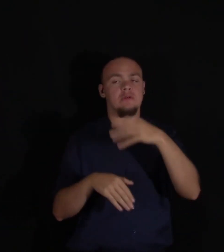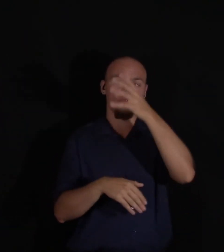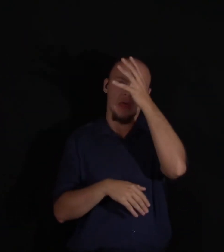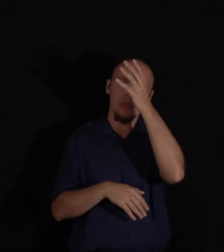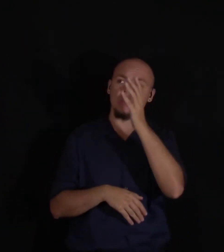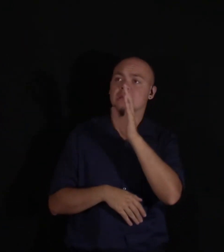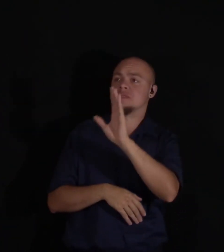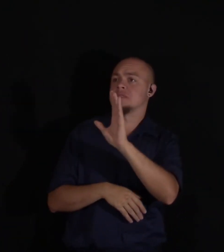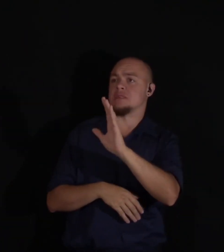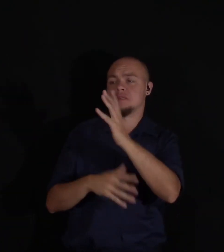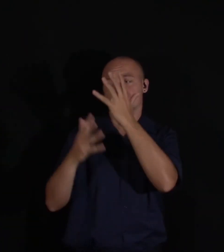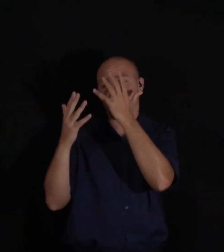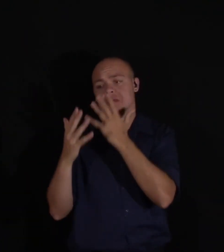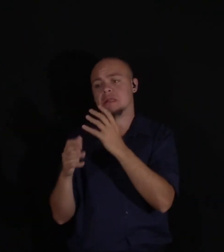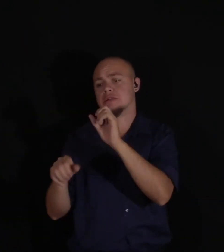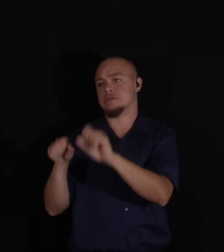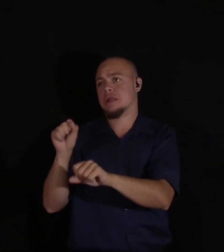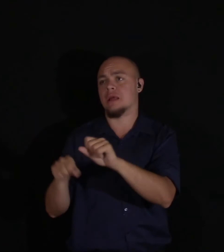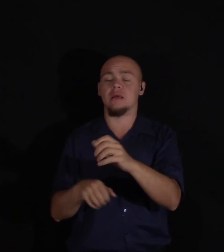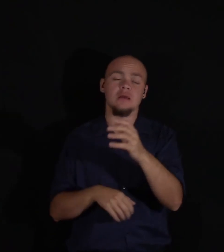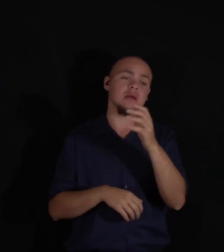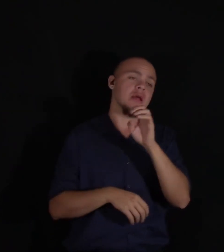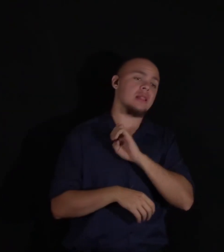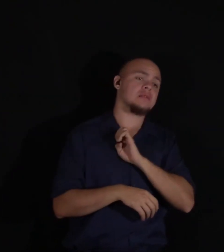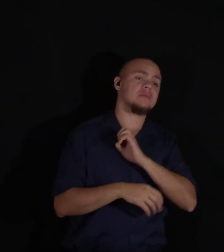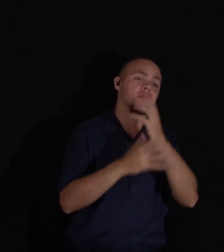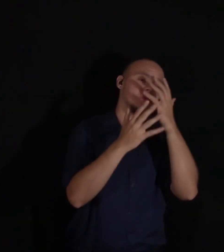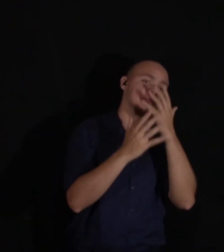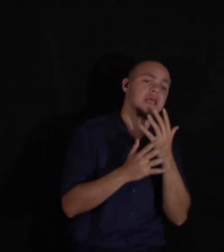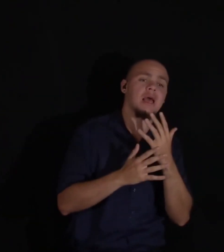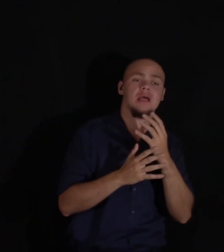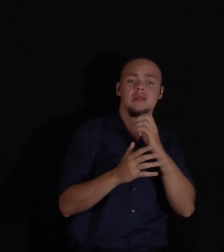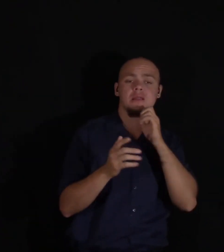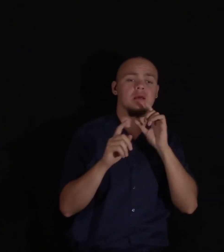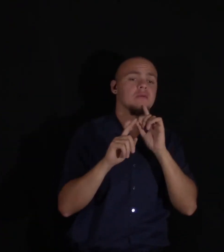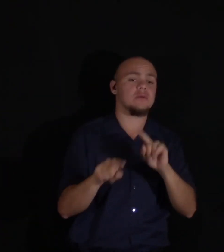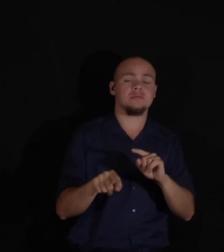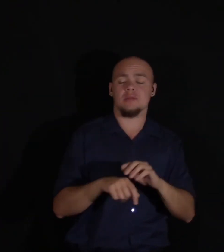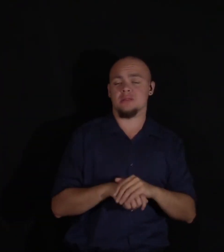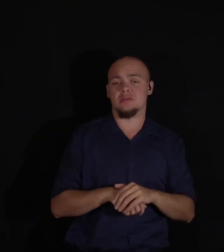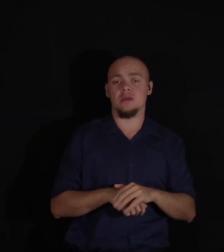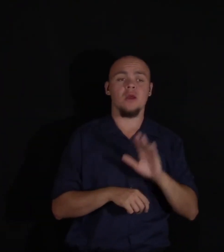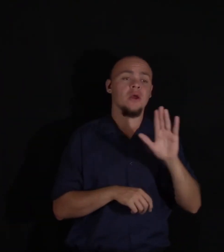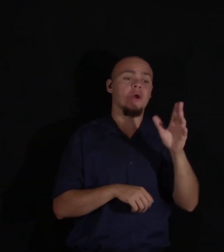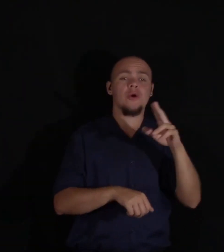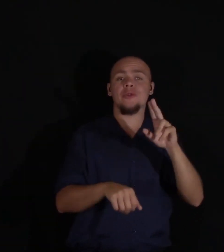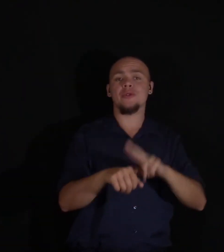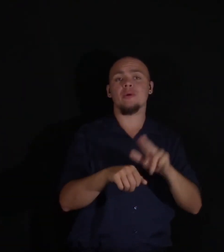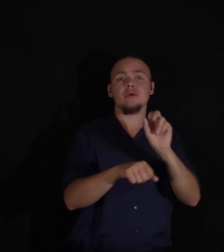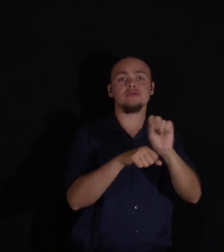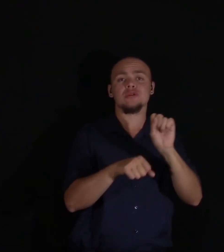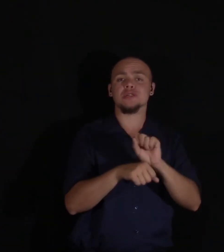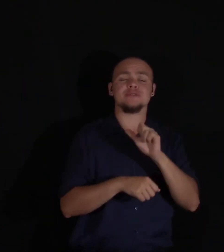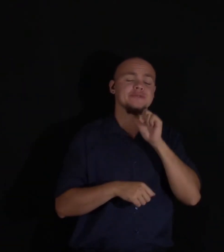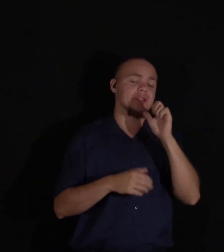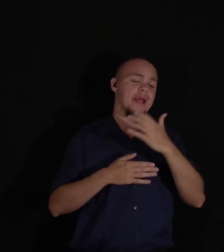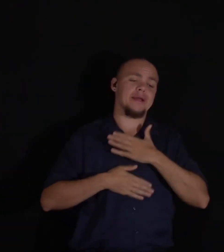Elizabeth was sad and desponding. She no longer took delight in her ordinary occupations. All pleasure